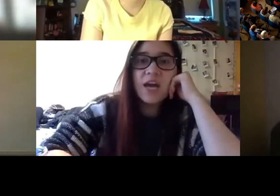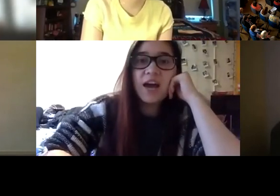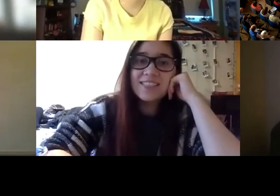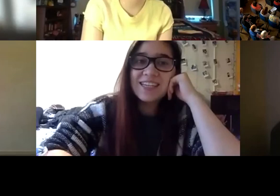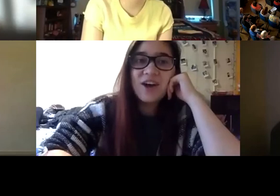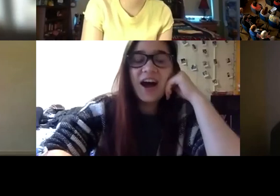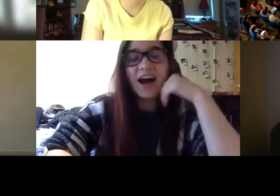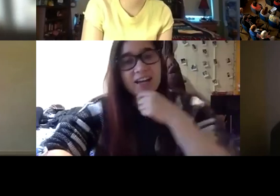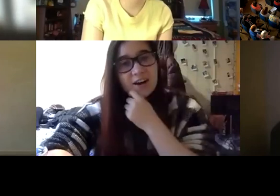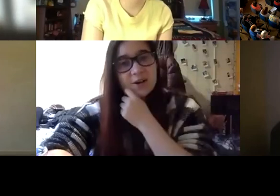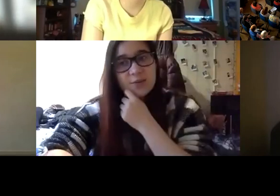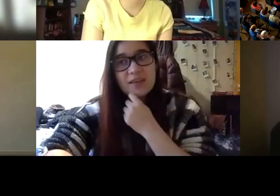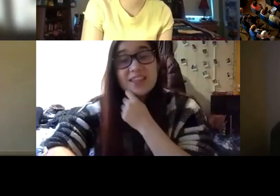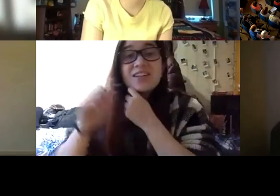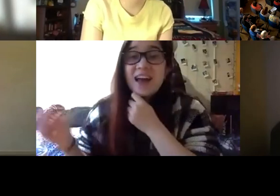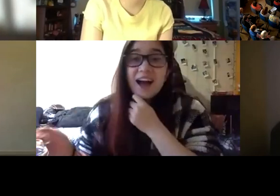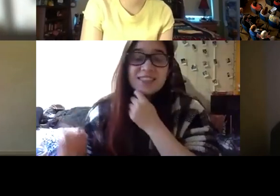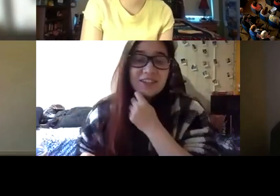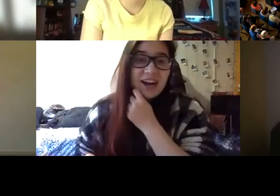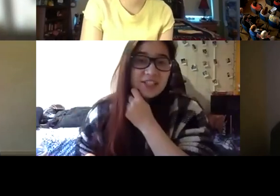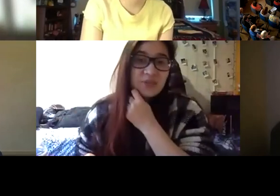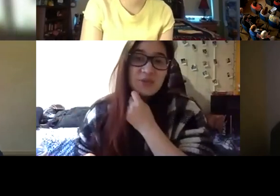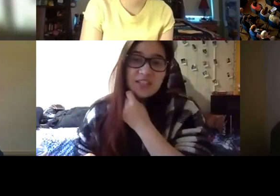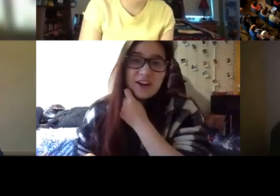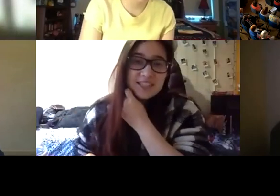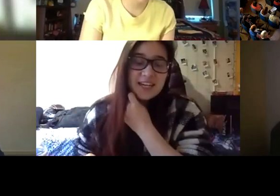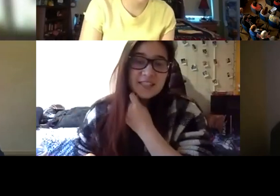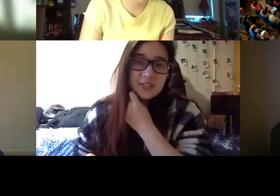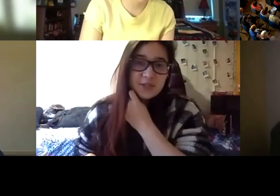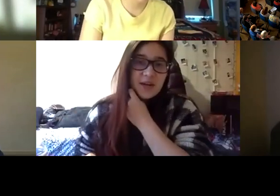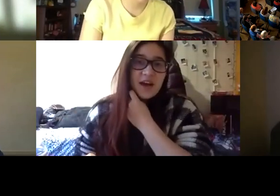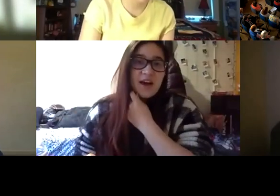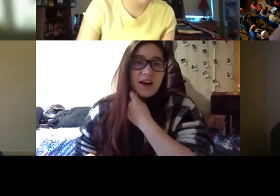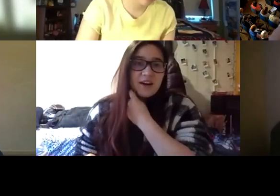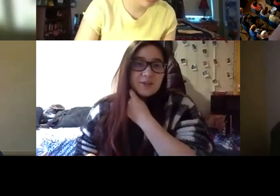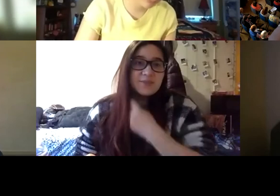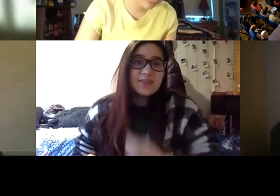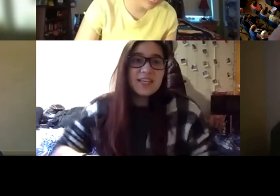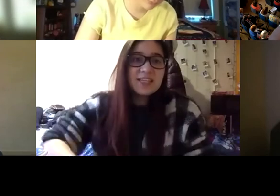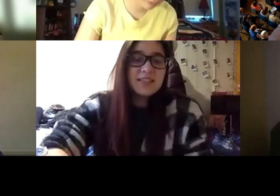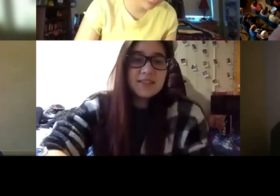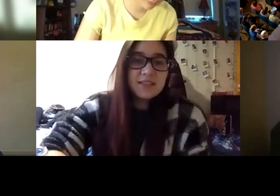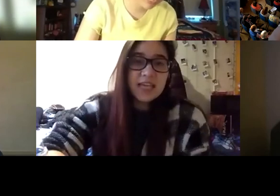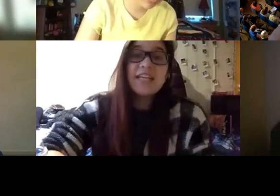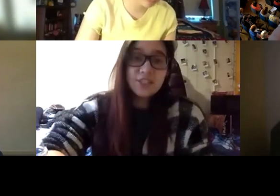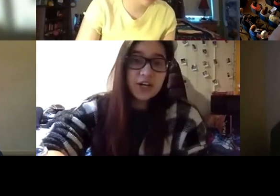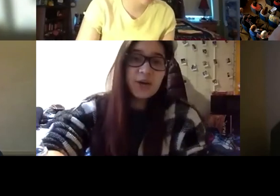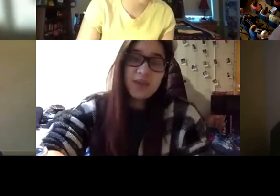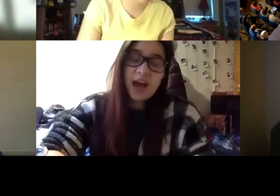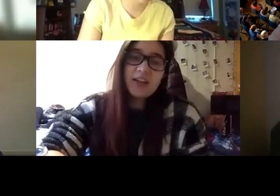yeah, cause I taught, I, um, the classes here are actually really hard to get into. Um, in, in Durham. I know. Oh,